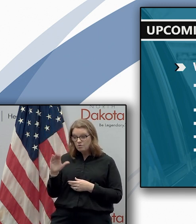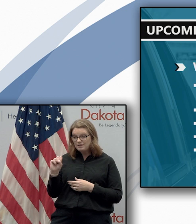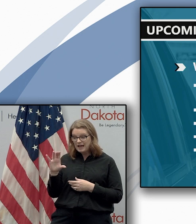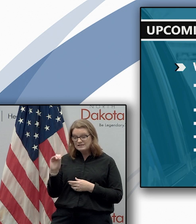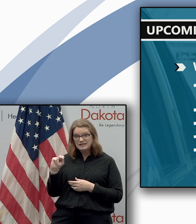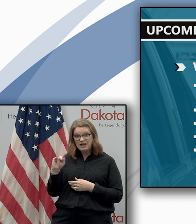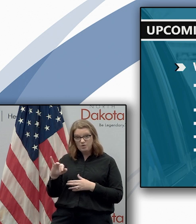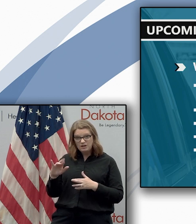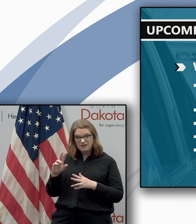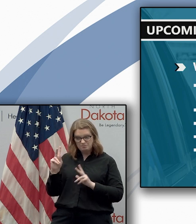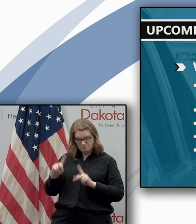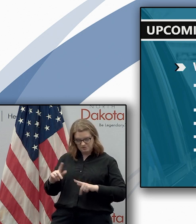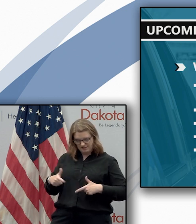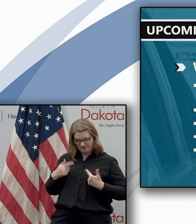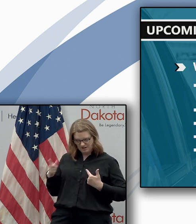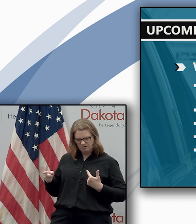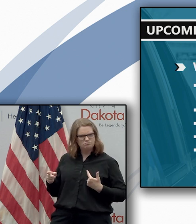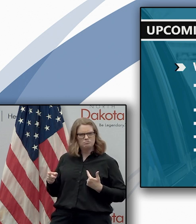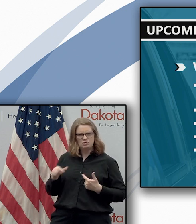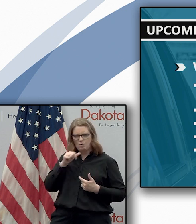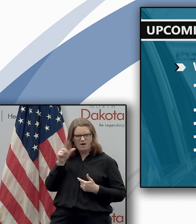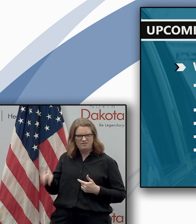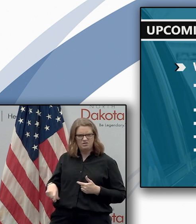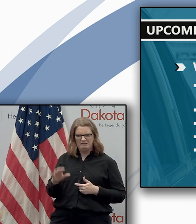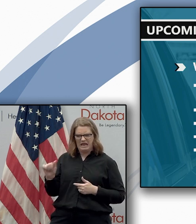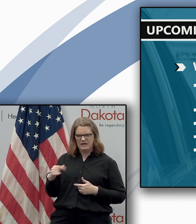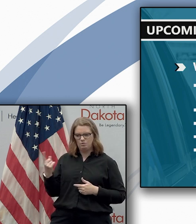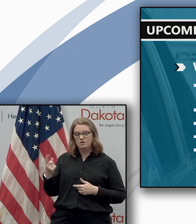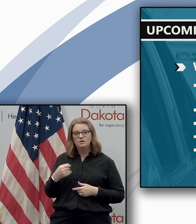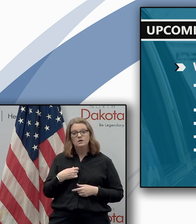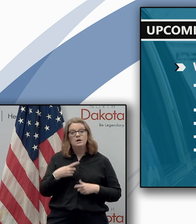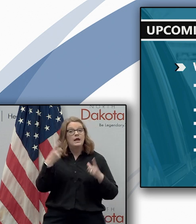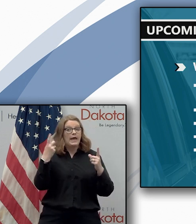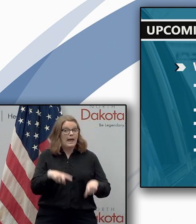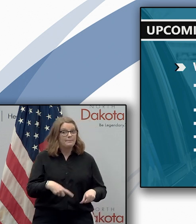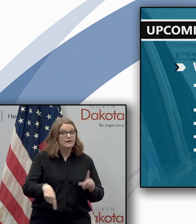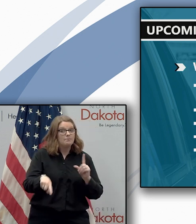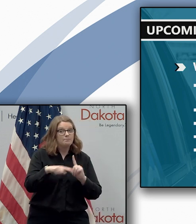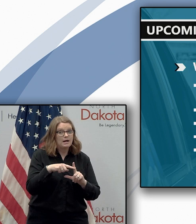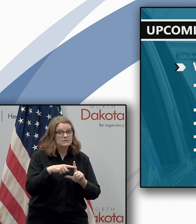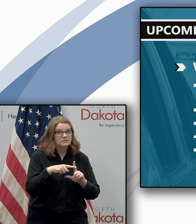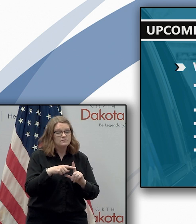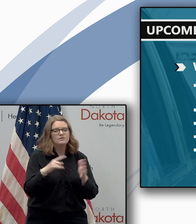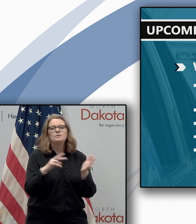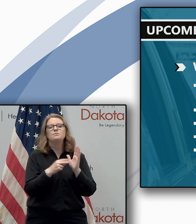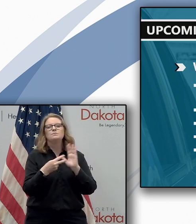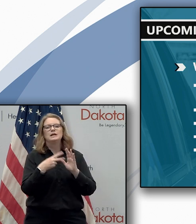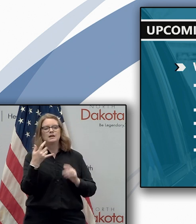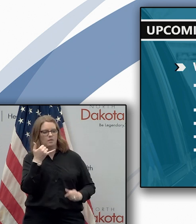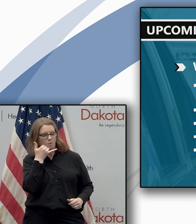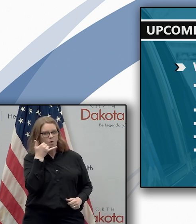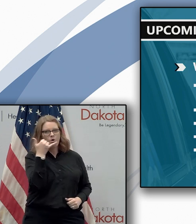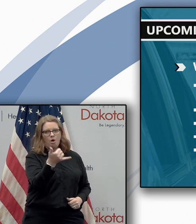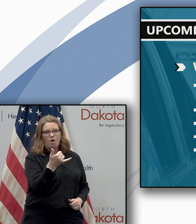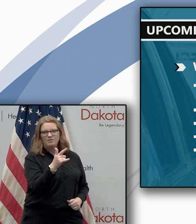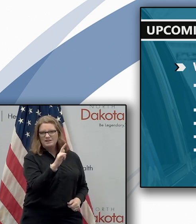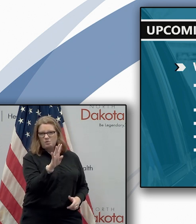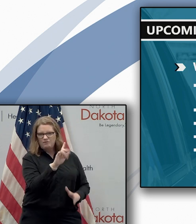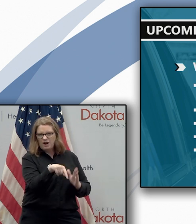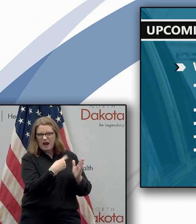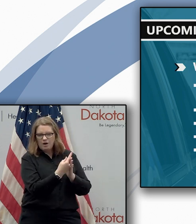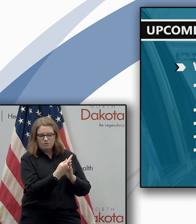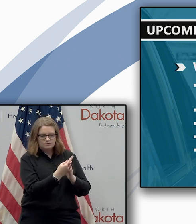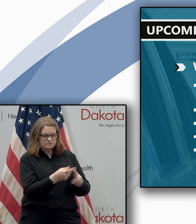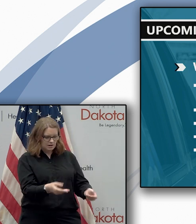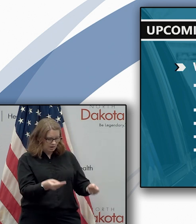is not a requirement if you get a positive result we we will strive to be notifying people within 24 hours of when we